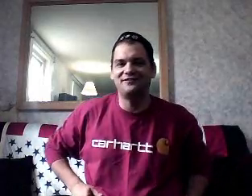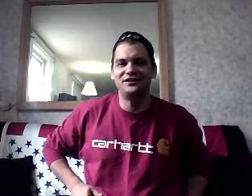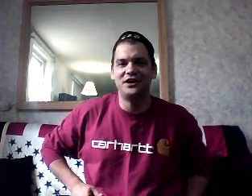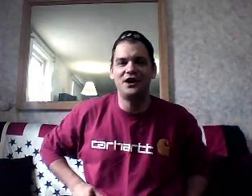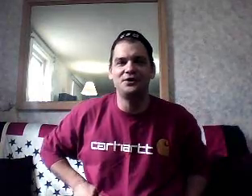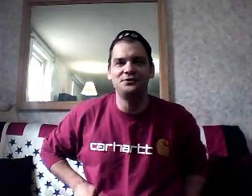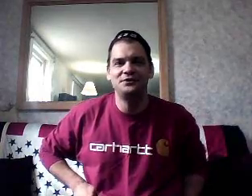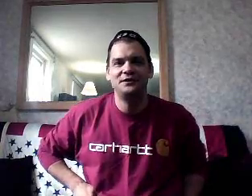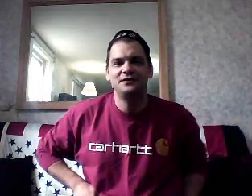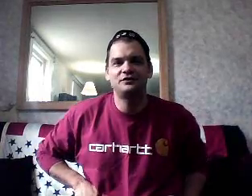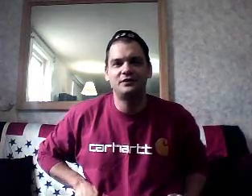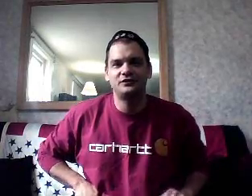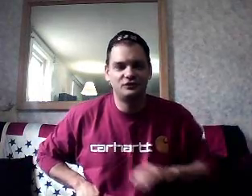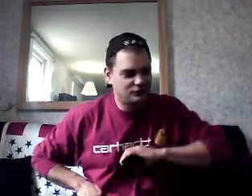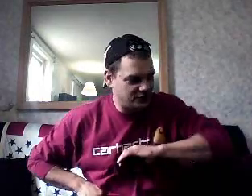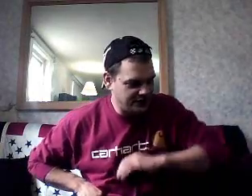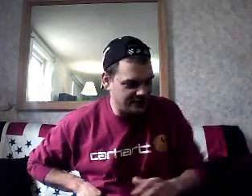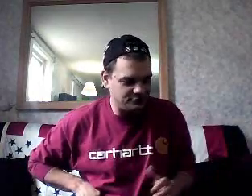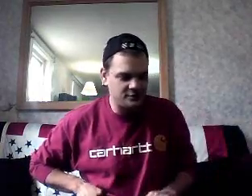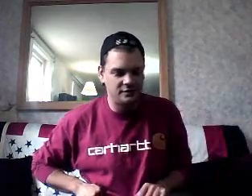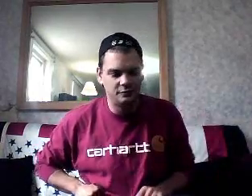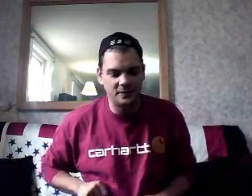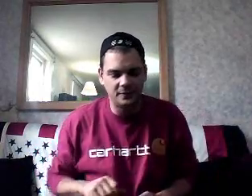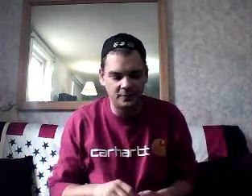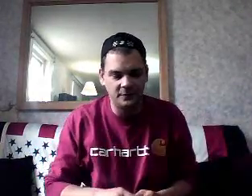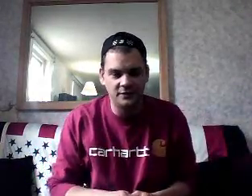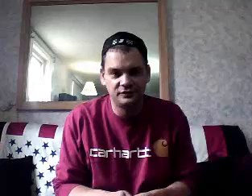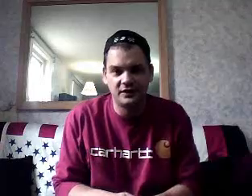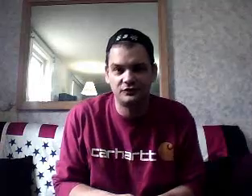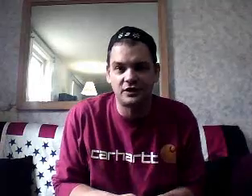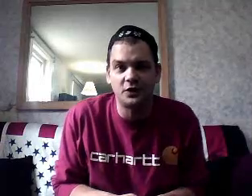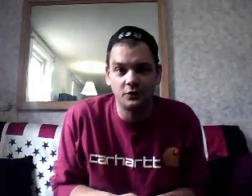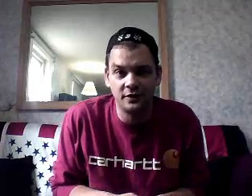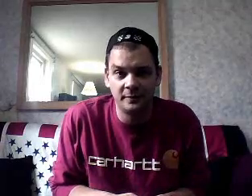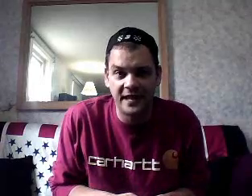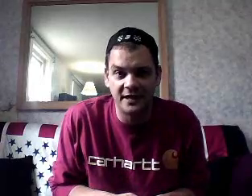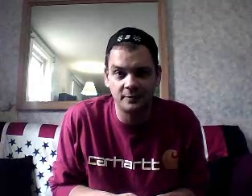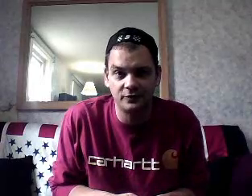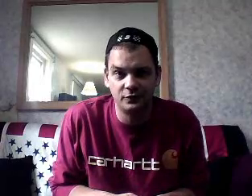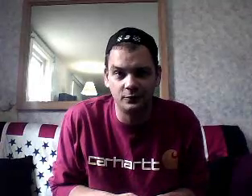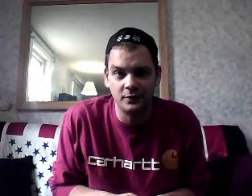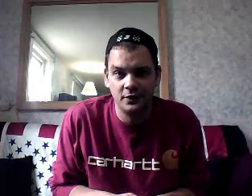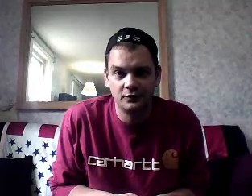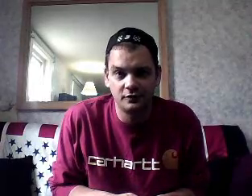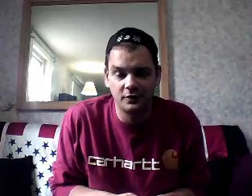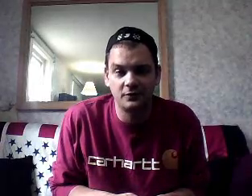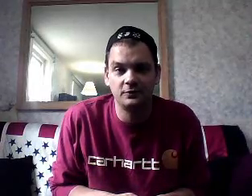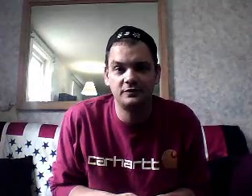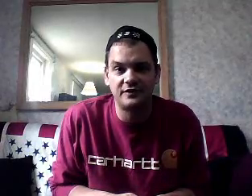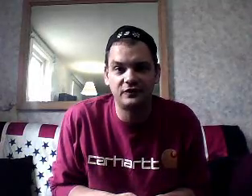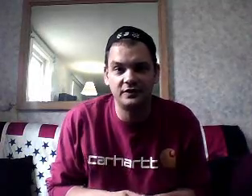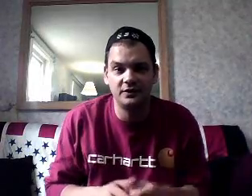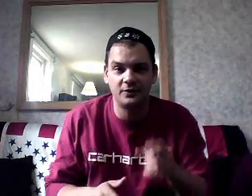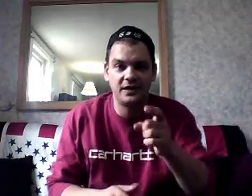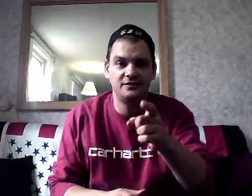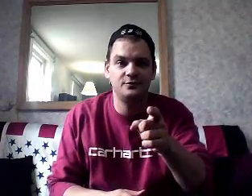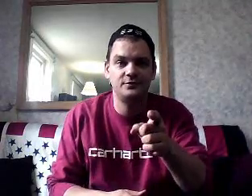have to go. So, let's just start getting rid of these people, and we also got to start holding them accountable, too. So, definitely go ahead and do